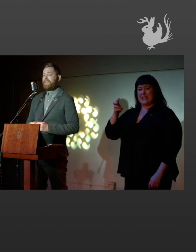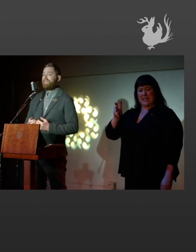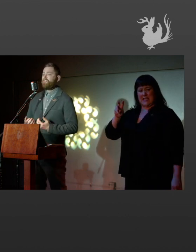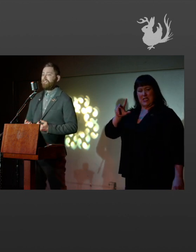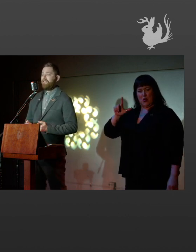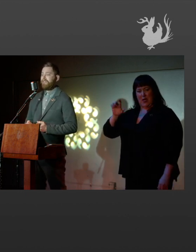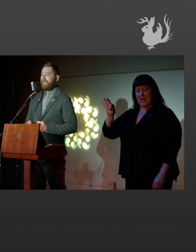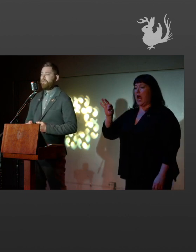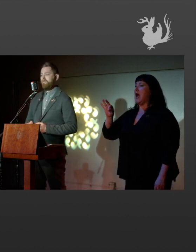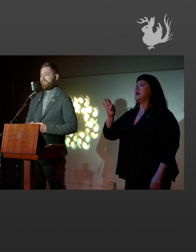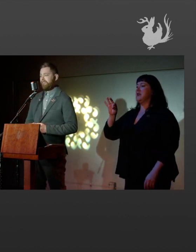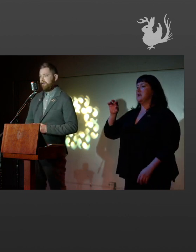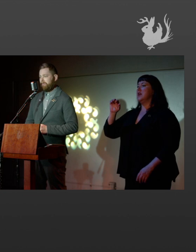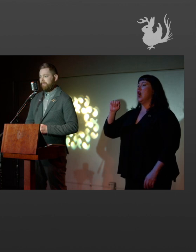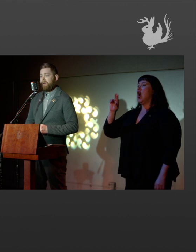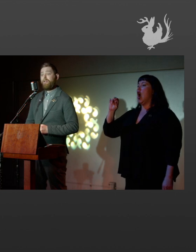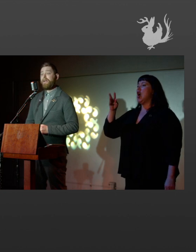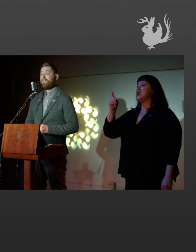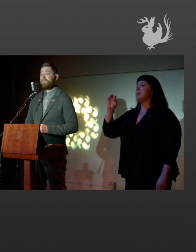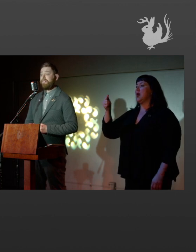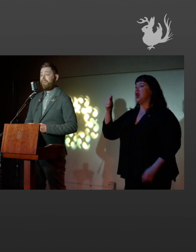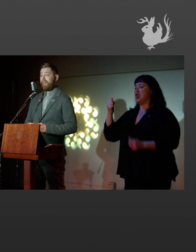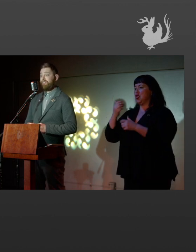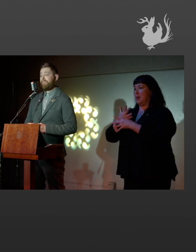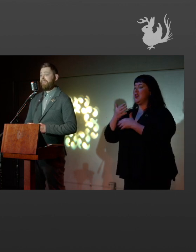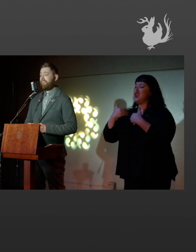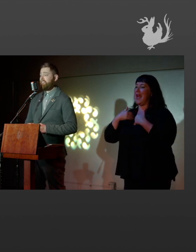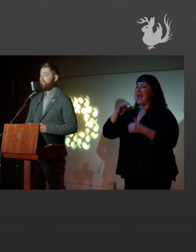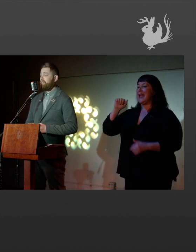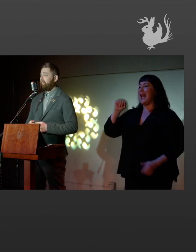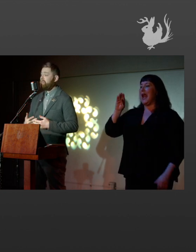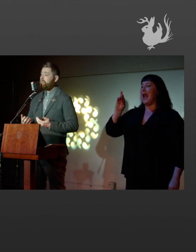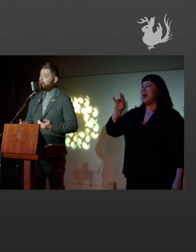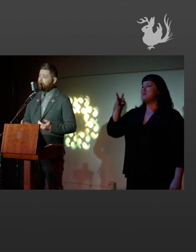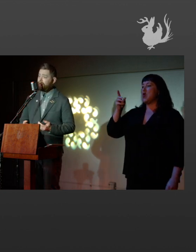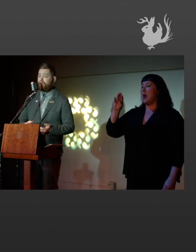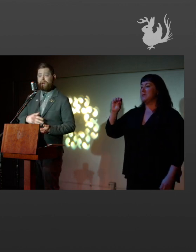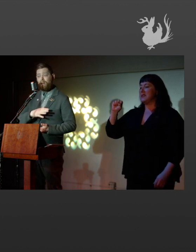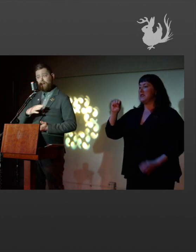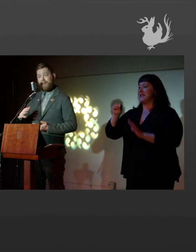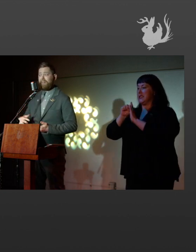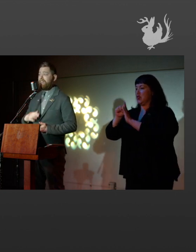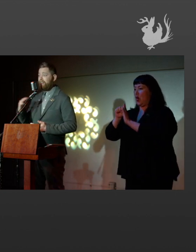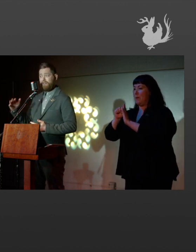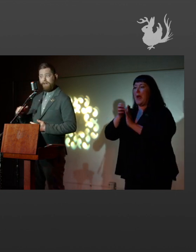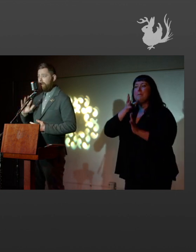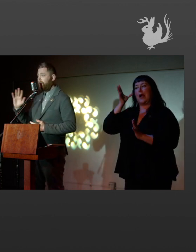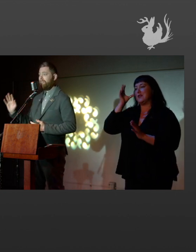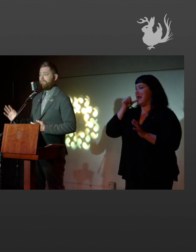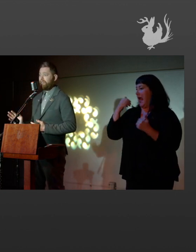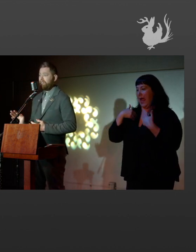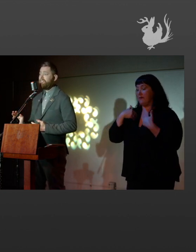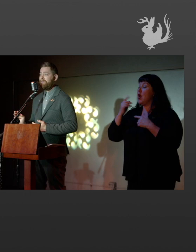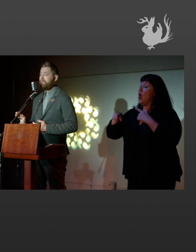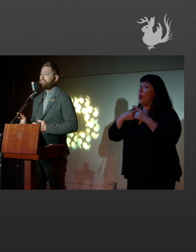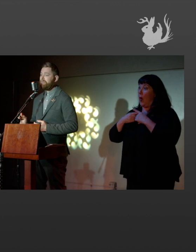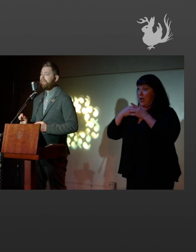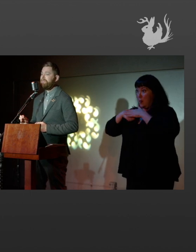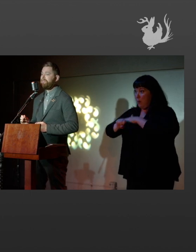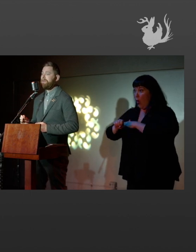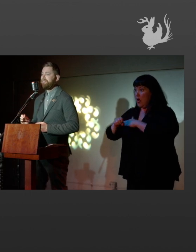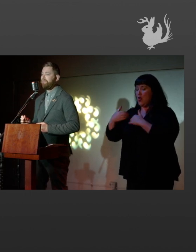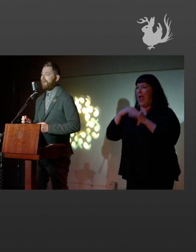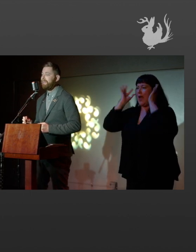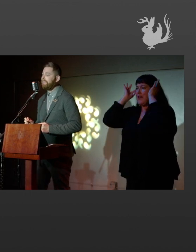She has a condition called Abrams Syndrome. Her parents did not have this condition. When you're born, you already have hair all over. So I'm